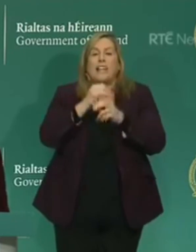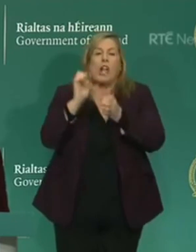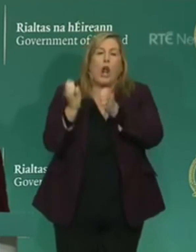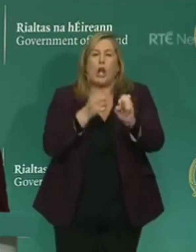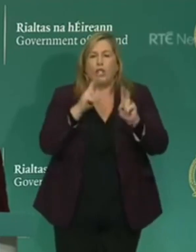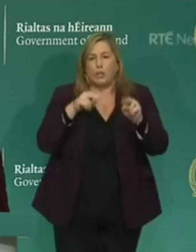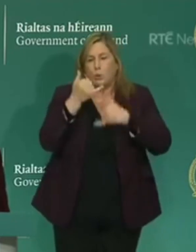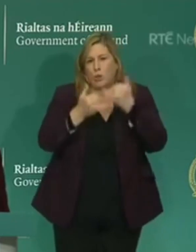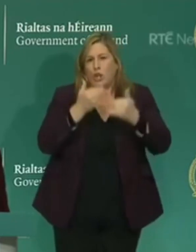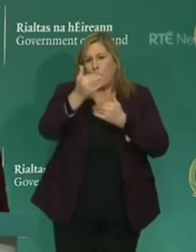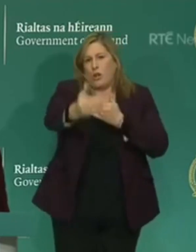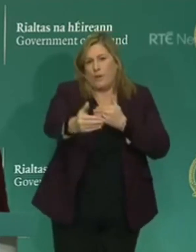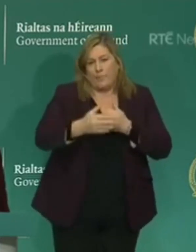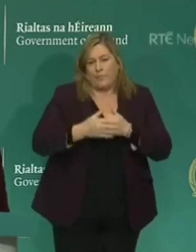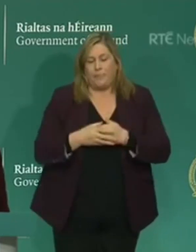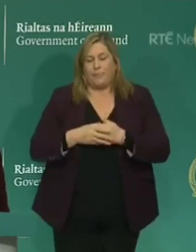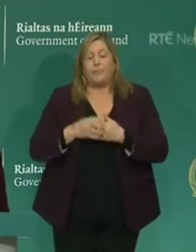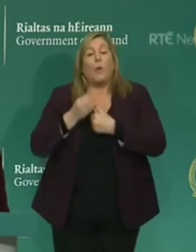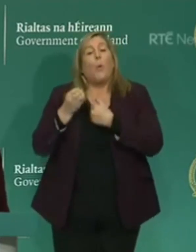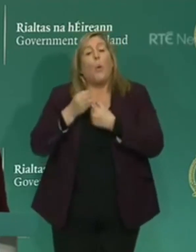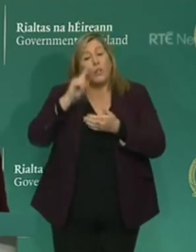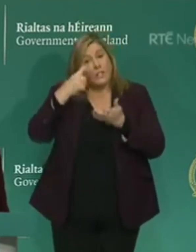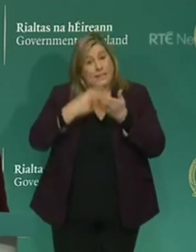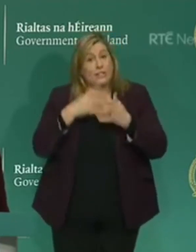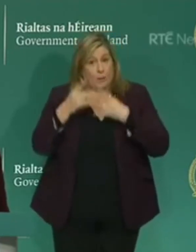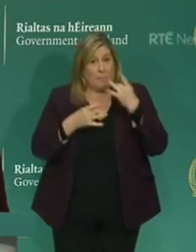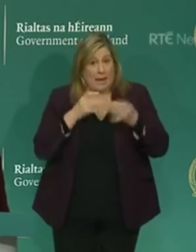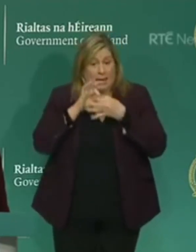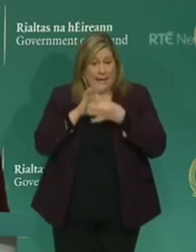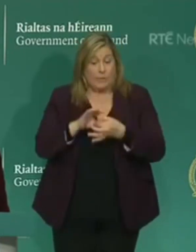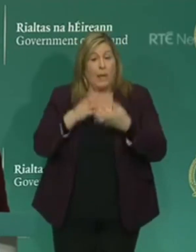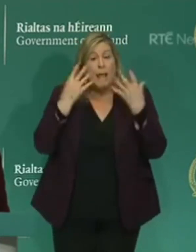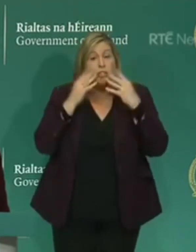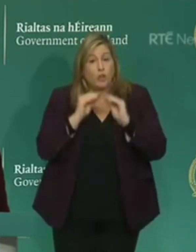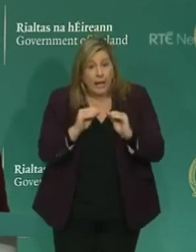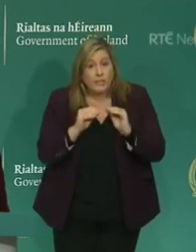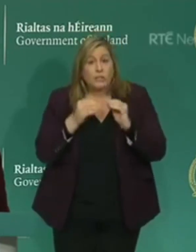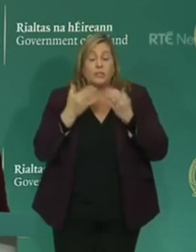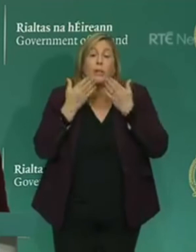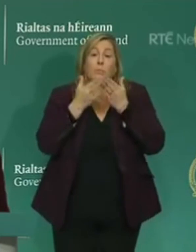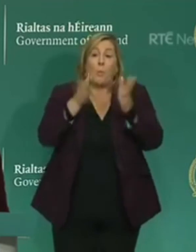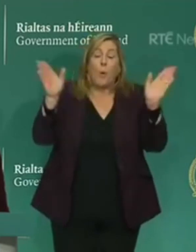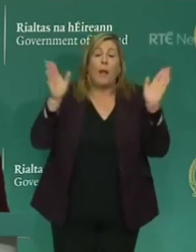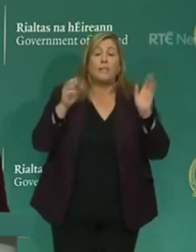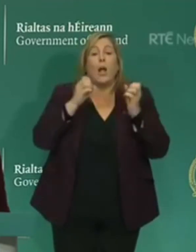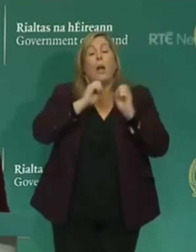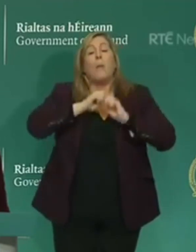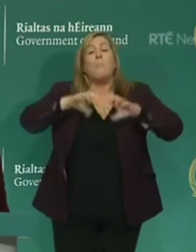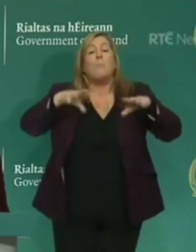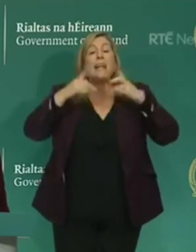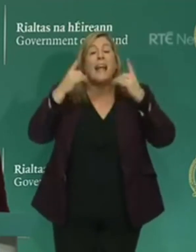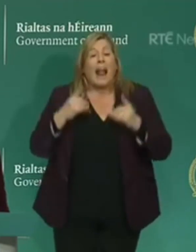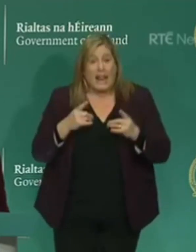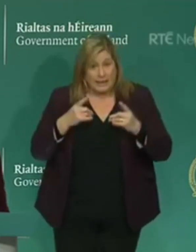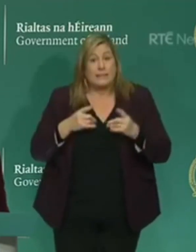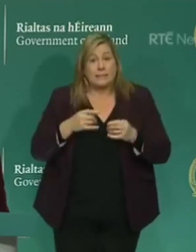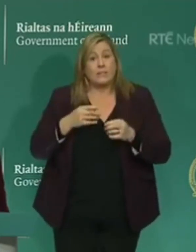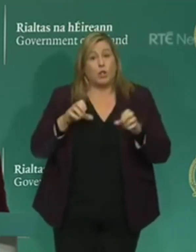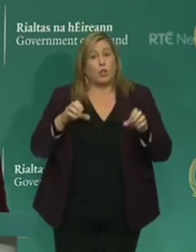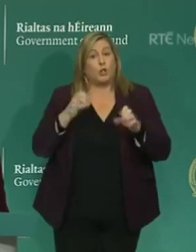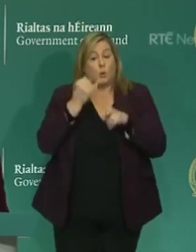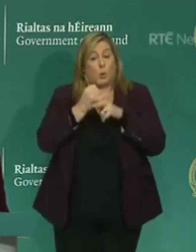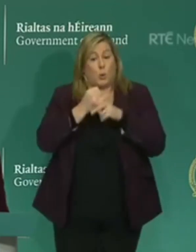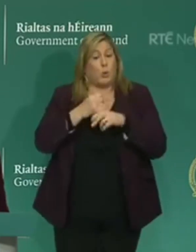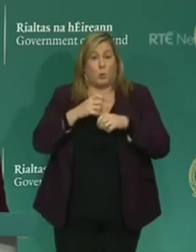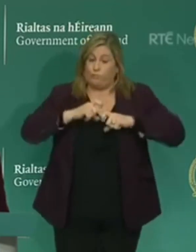A series of other decisions have also been taken. As part of the wider public health measures, schools are closed until further notice.